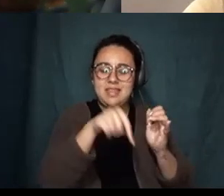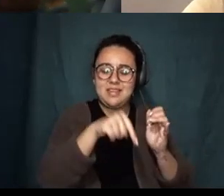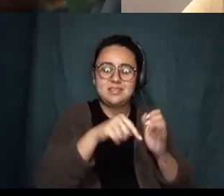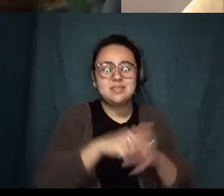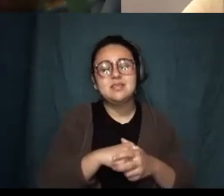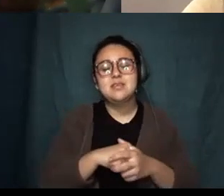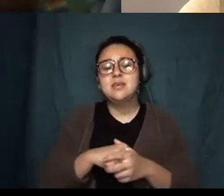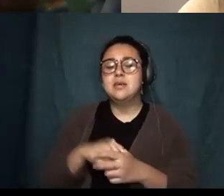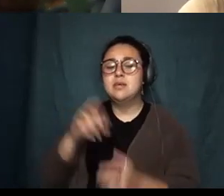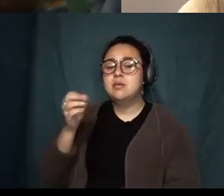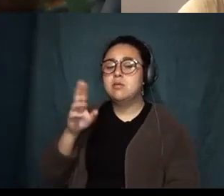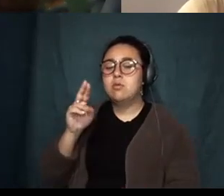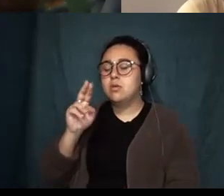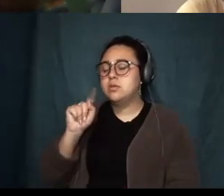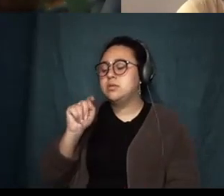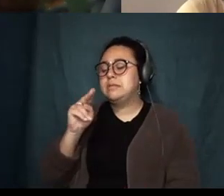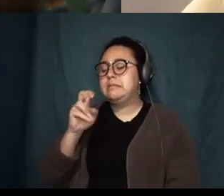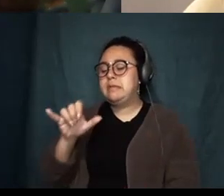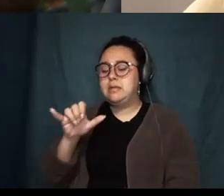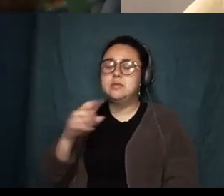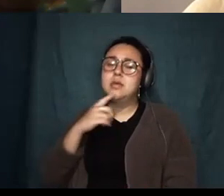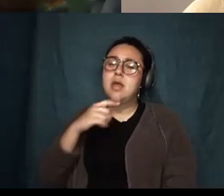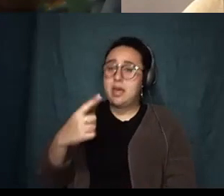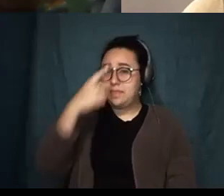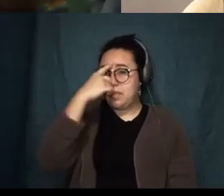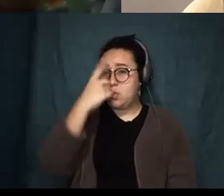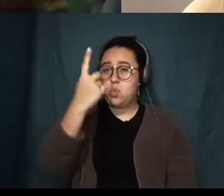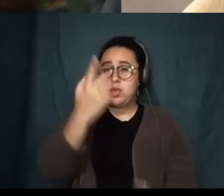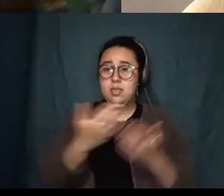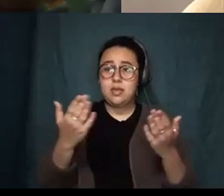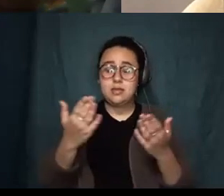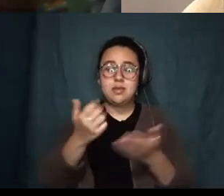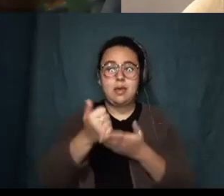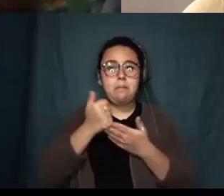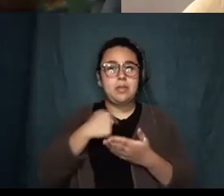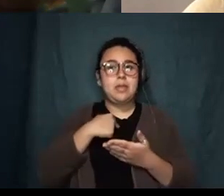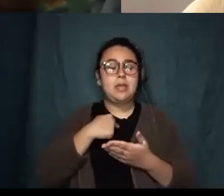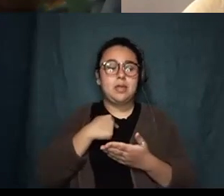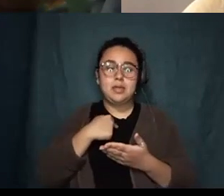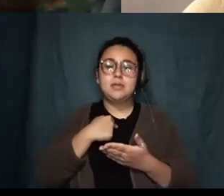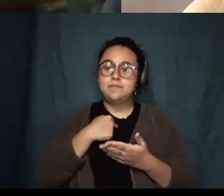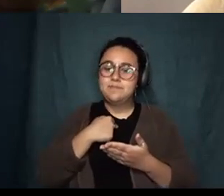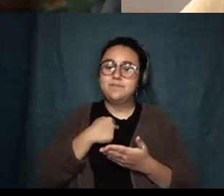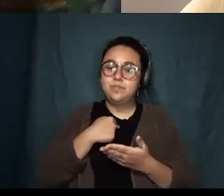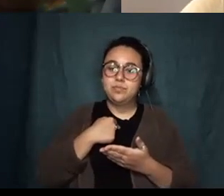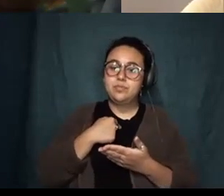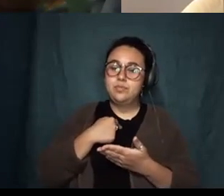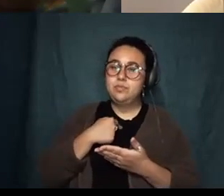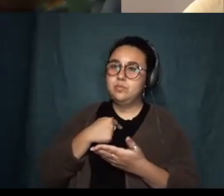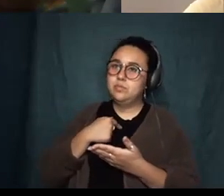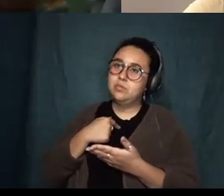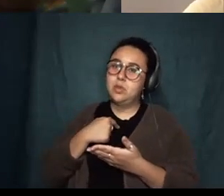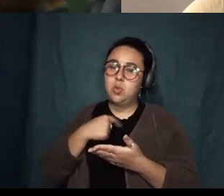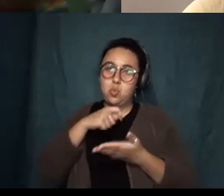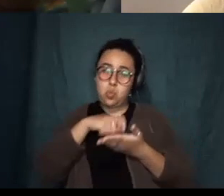think uh I think one of the things that's helped me right is actually kind of like along the lines of